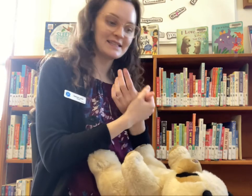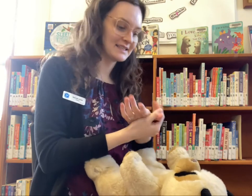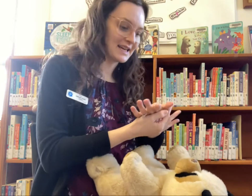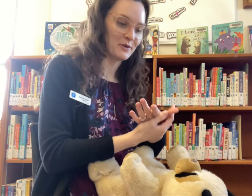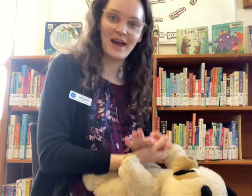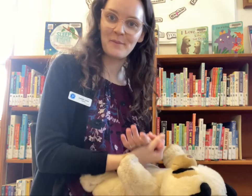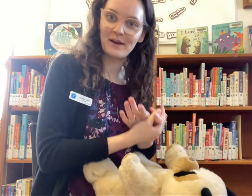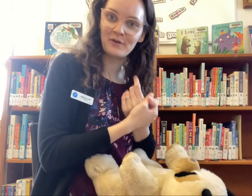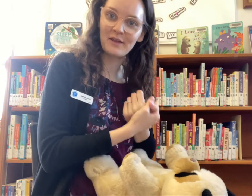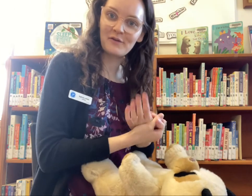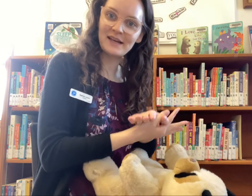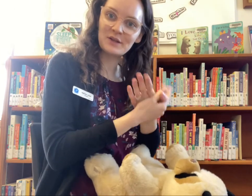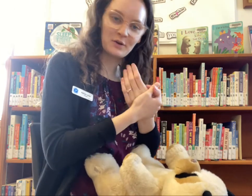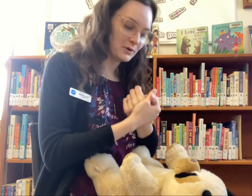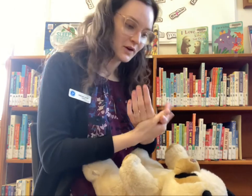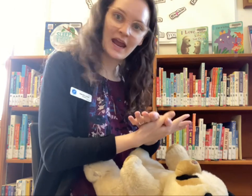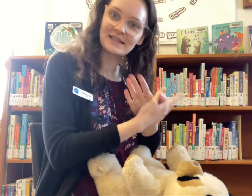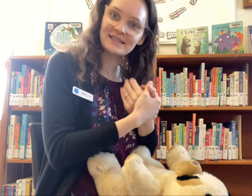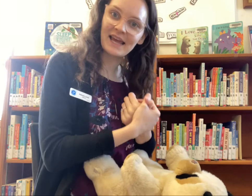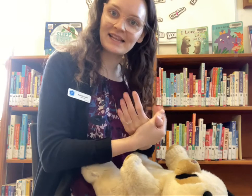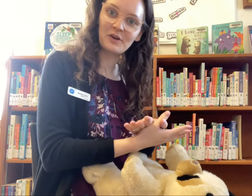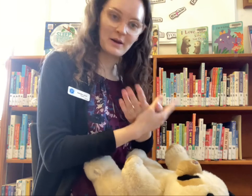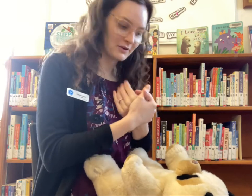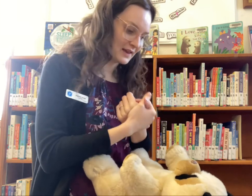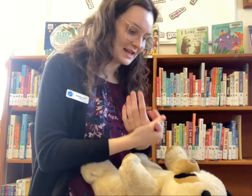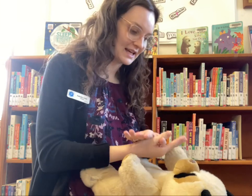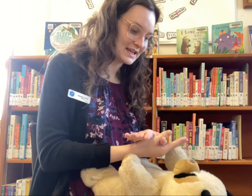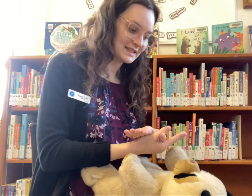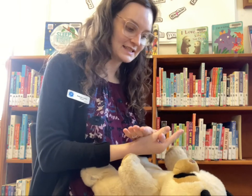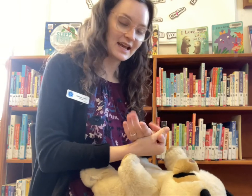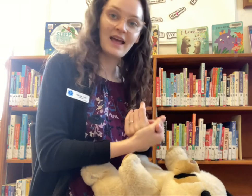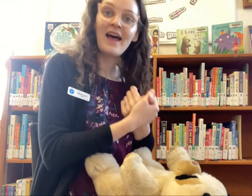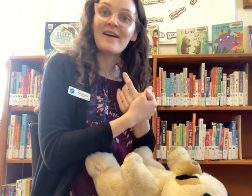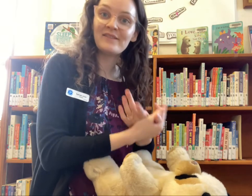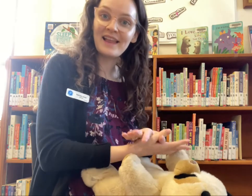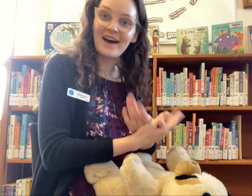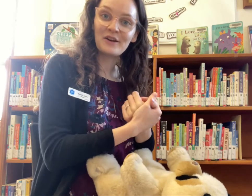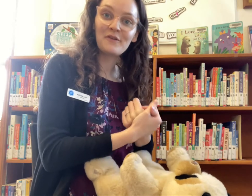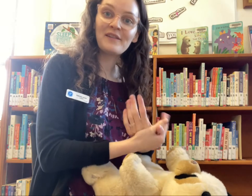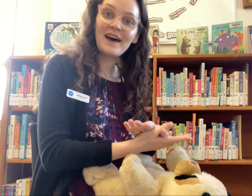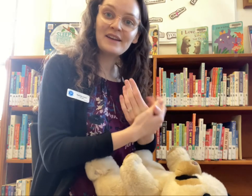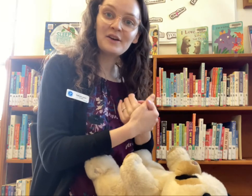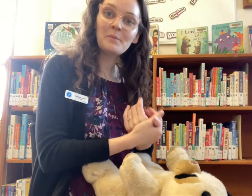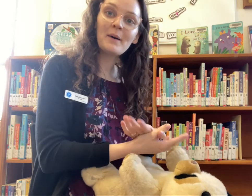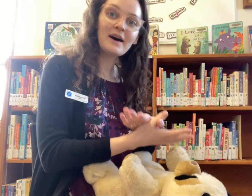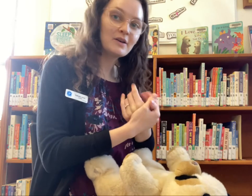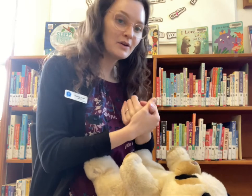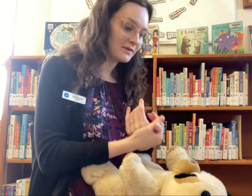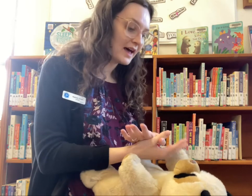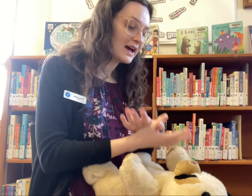down in front of their face. You can move your hands like a little butterfly like this. Flutter Flutter Butterfly